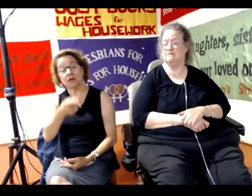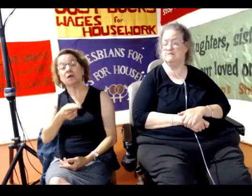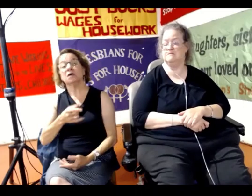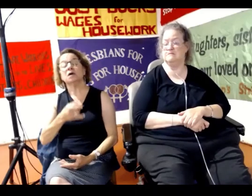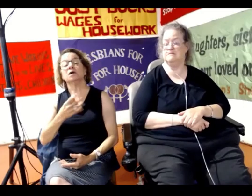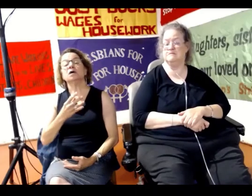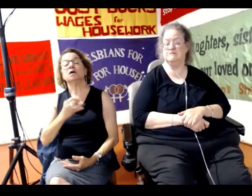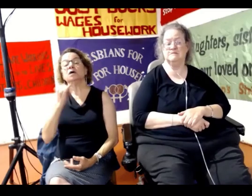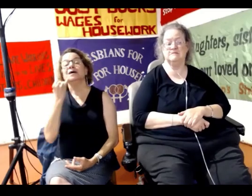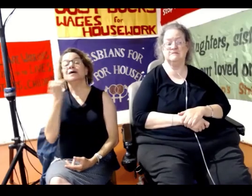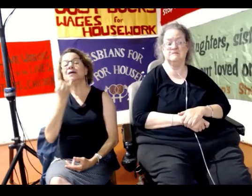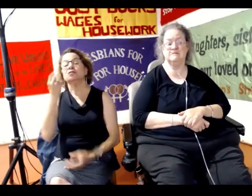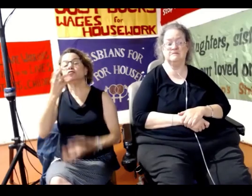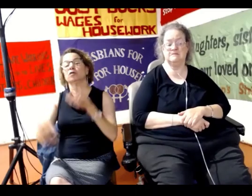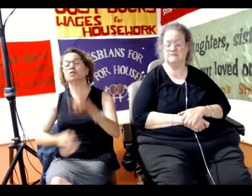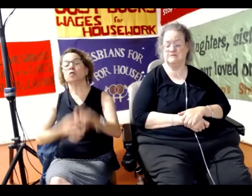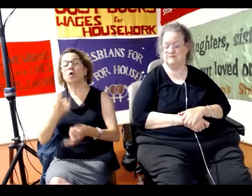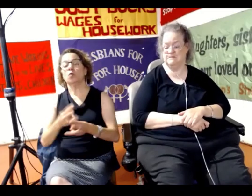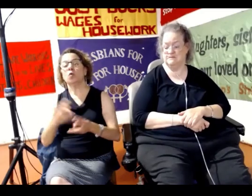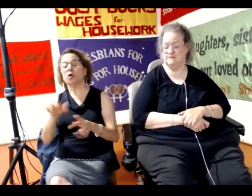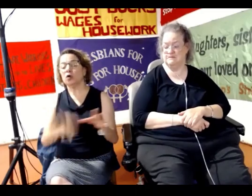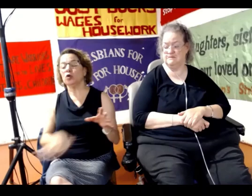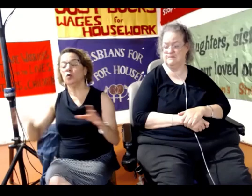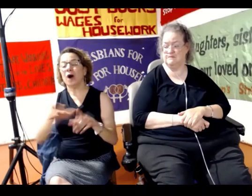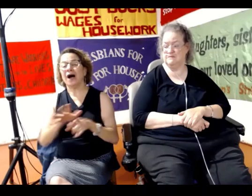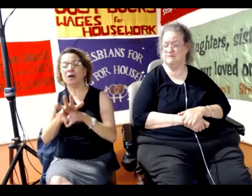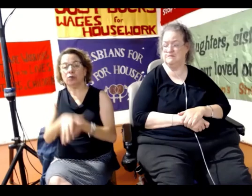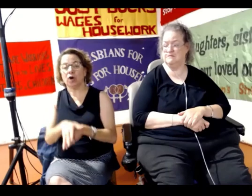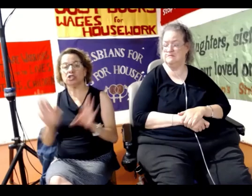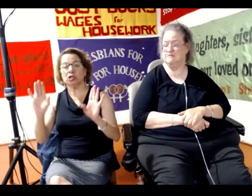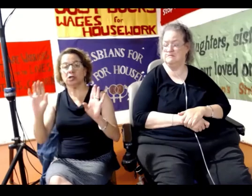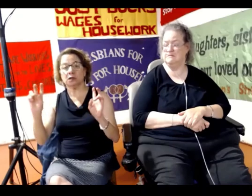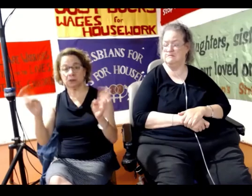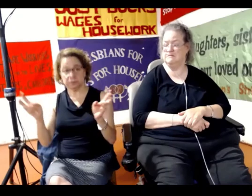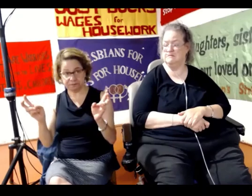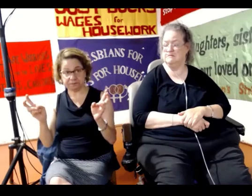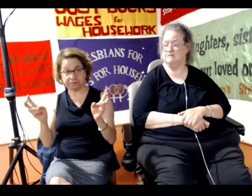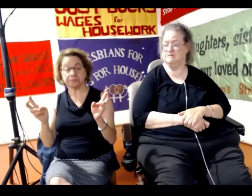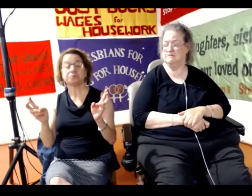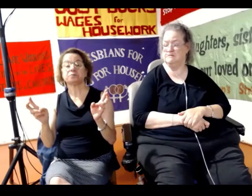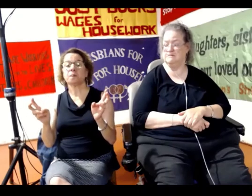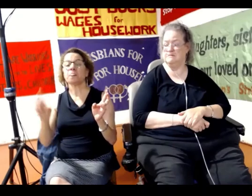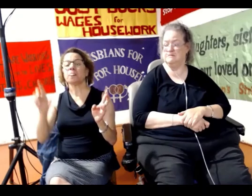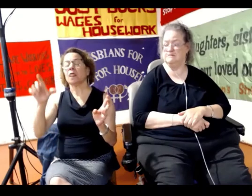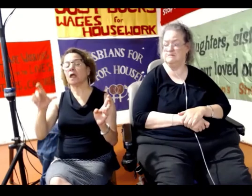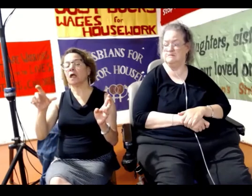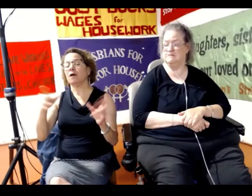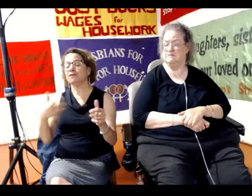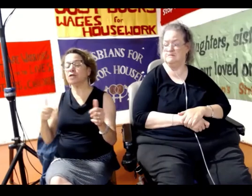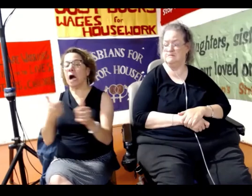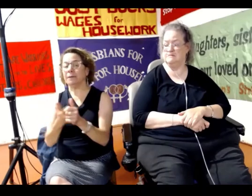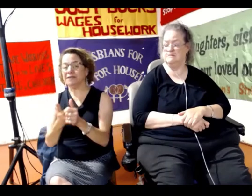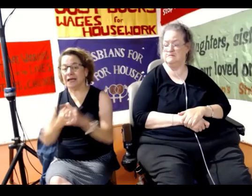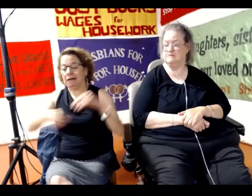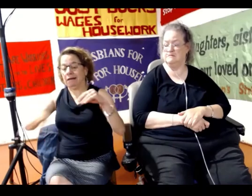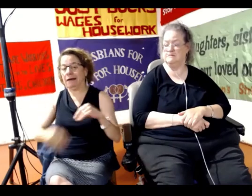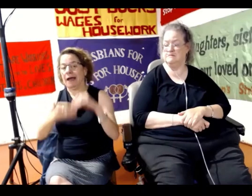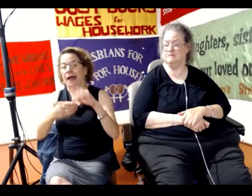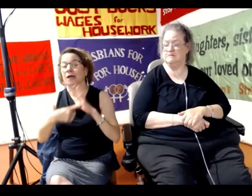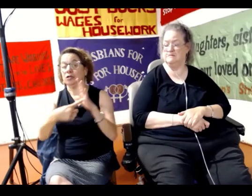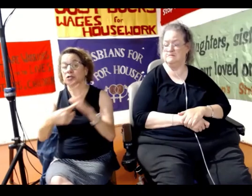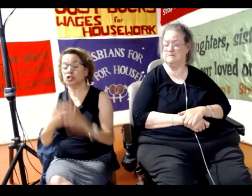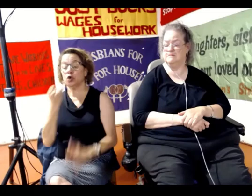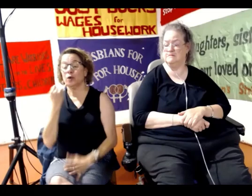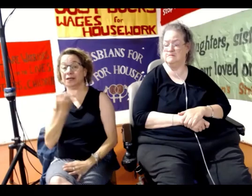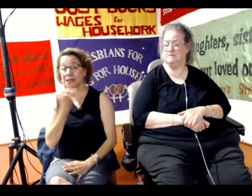ago, which expresses much of that. We now need to update it. Now it must show that